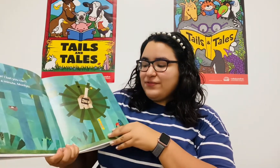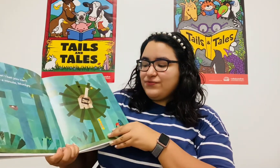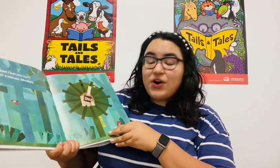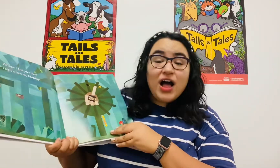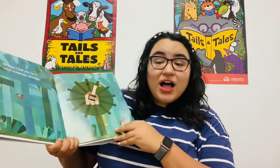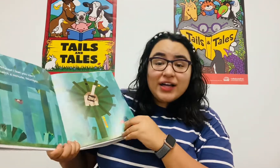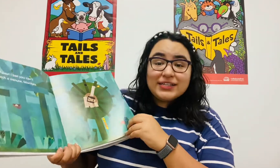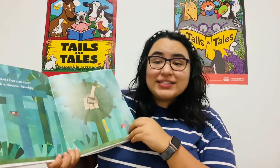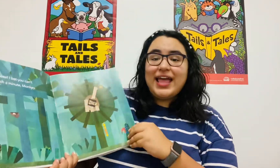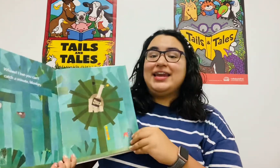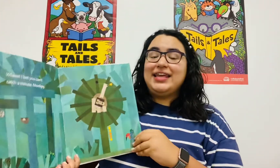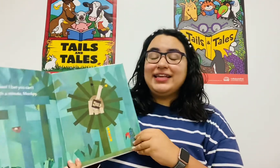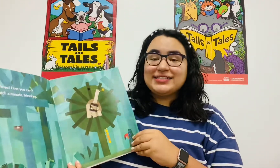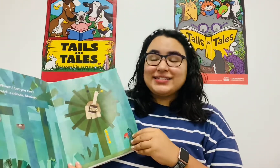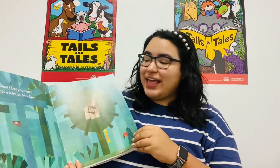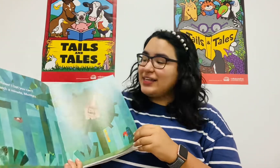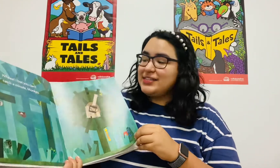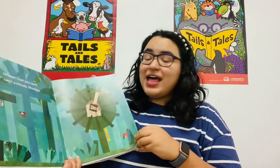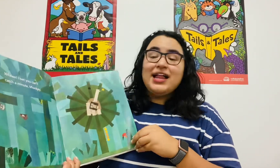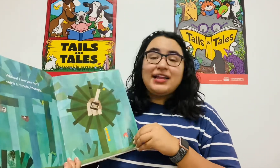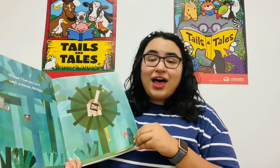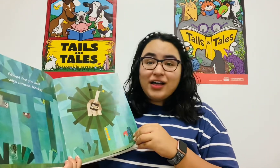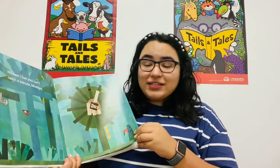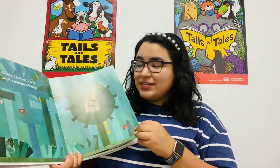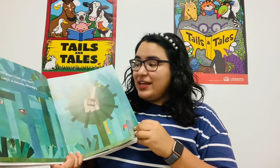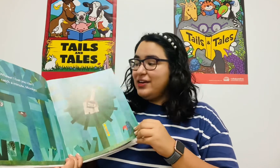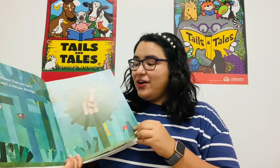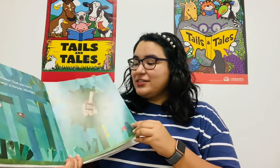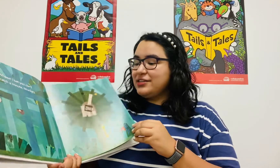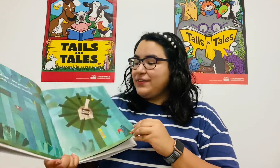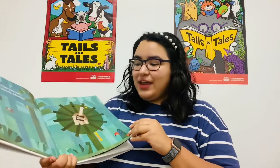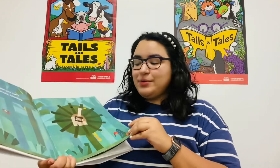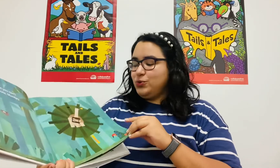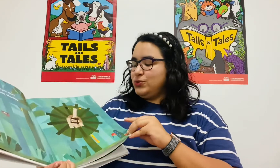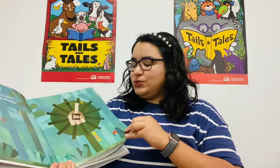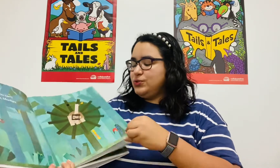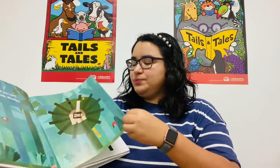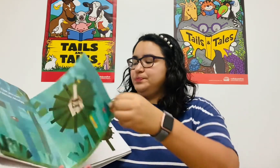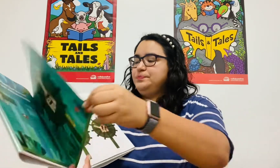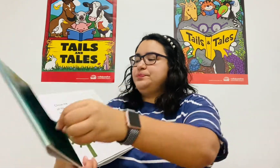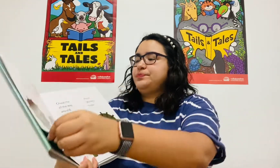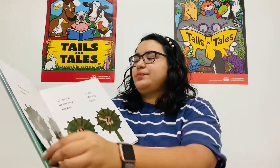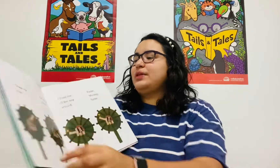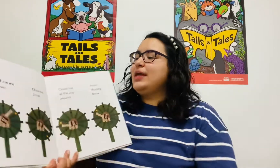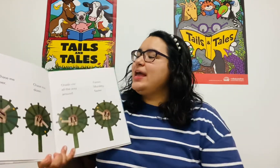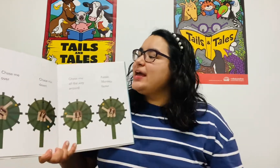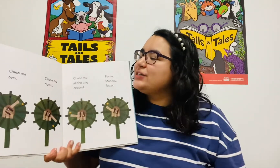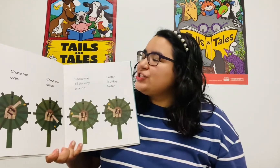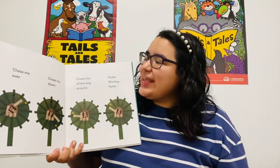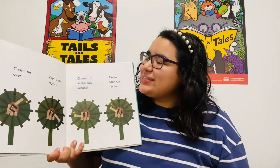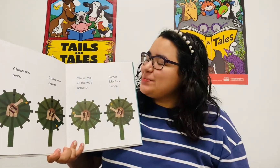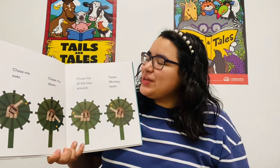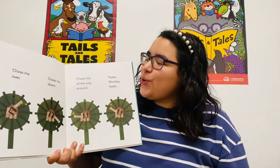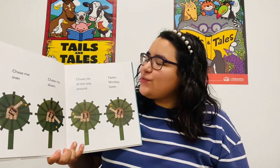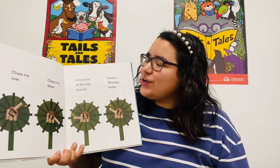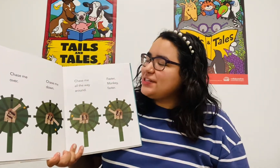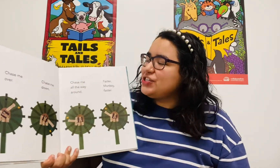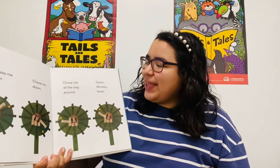frogs and insects. Lots and lots of animals. Chase me over. Chase